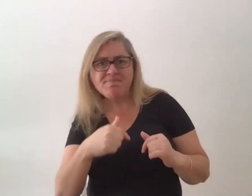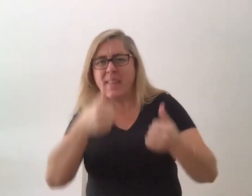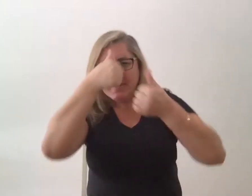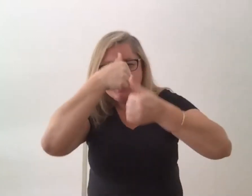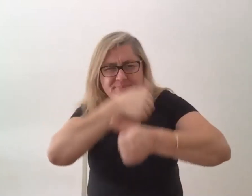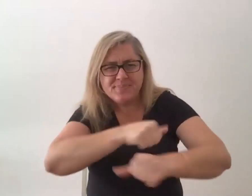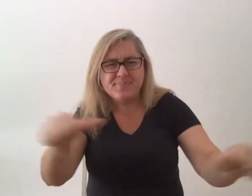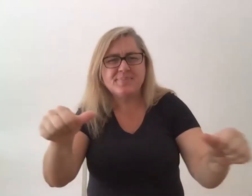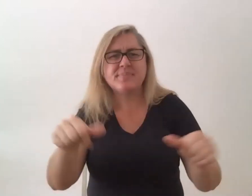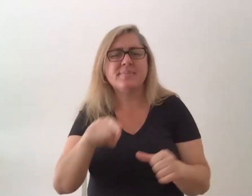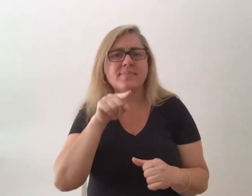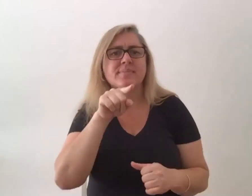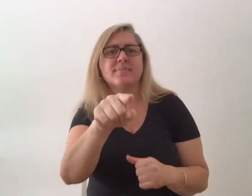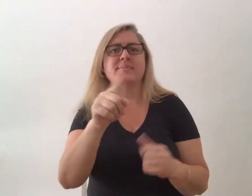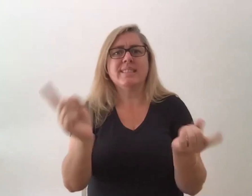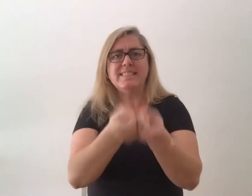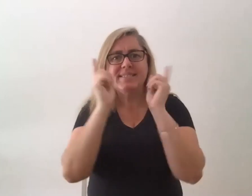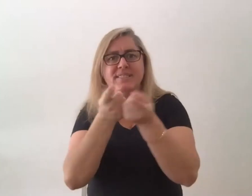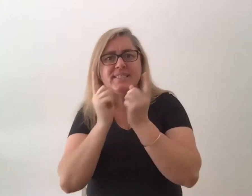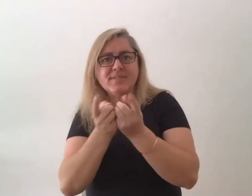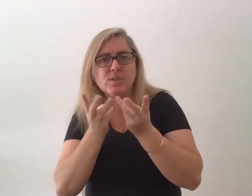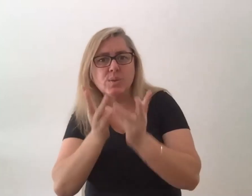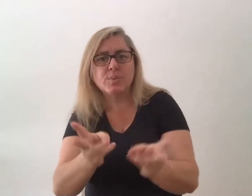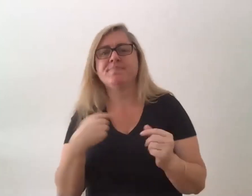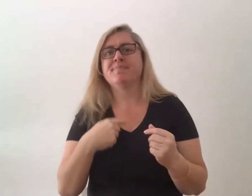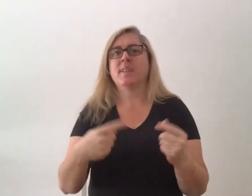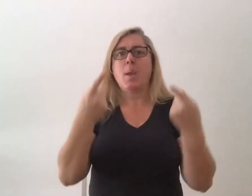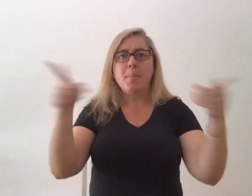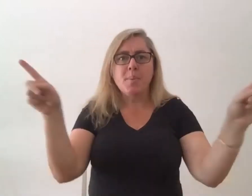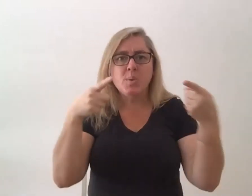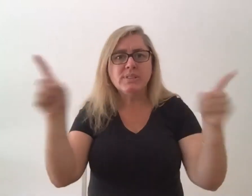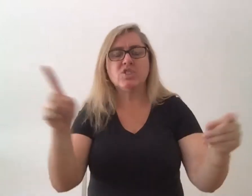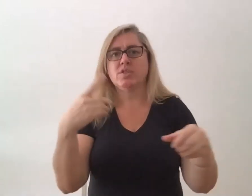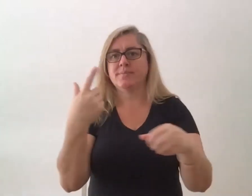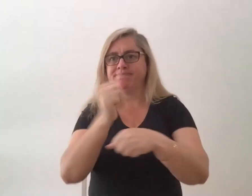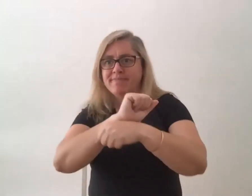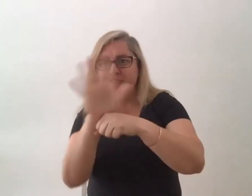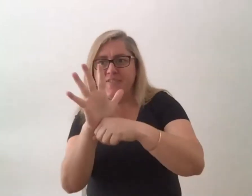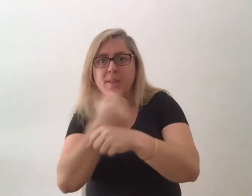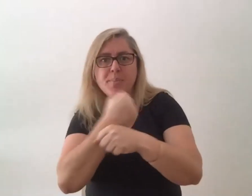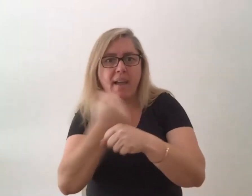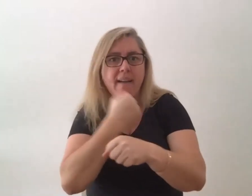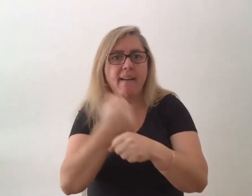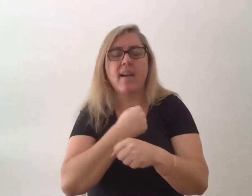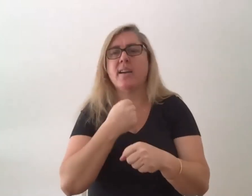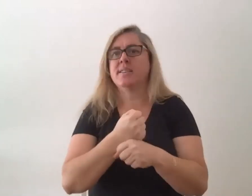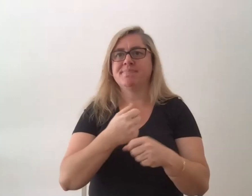in so many other forms. I know you as a musician, as a filmmaker, as an incredible producer, as a director.